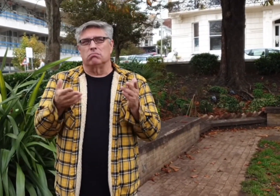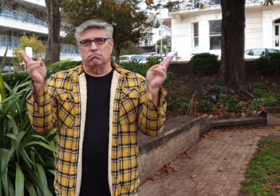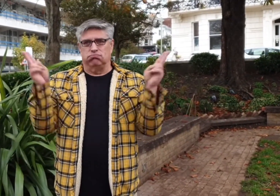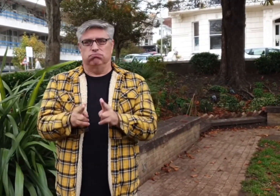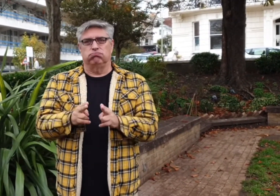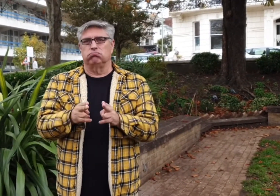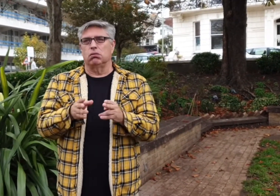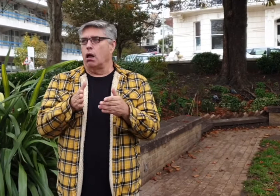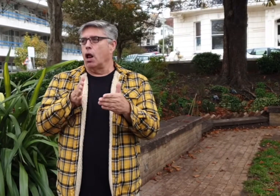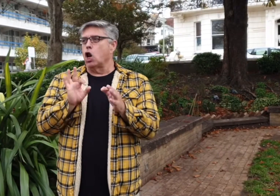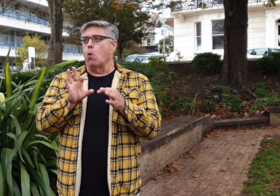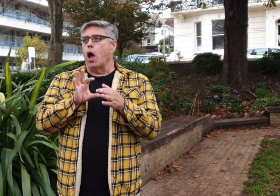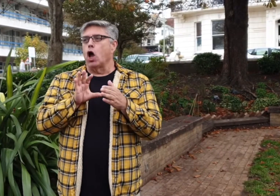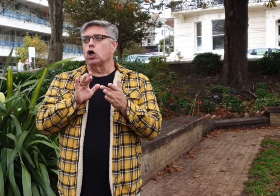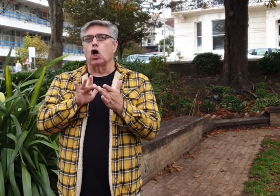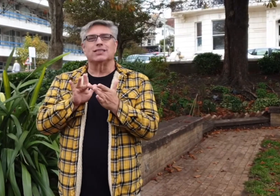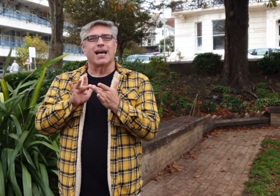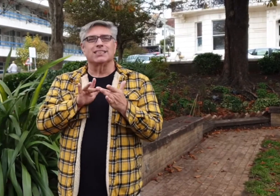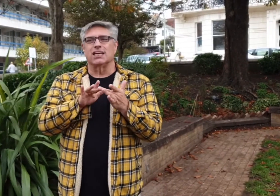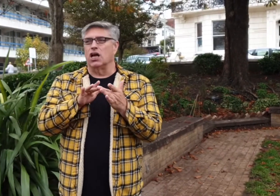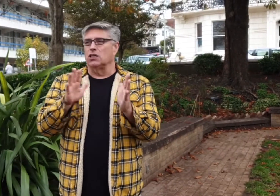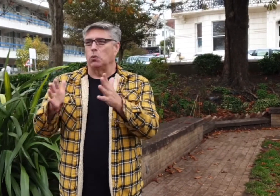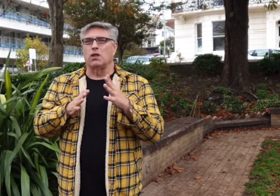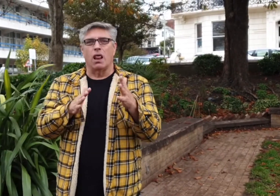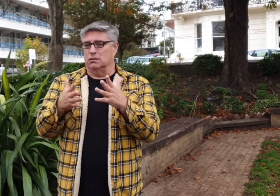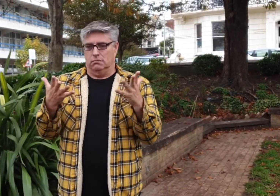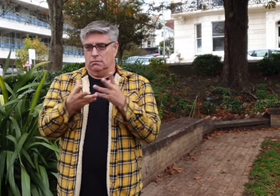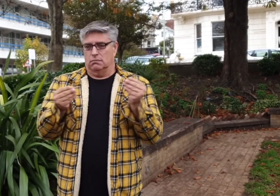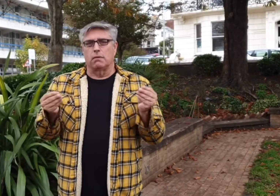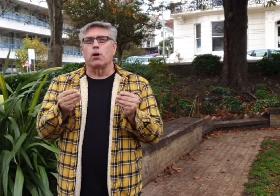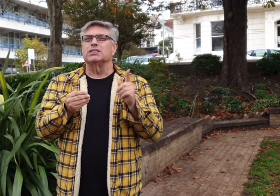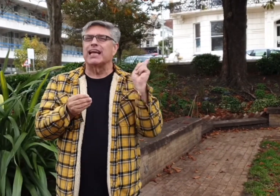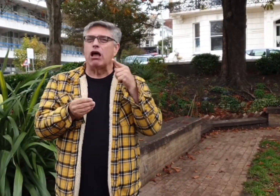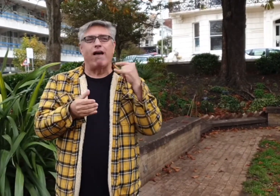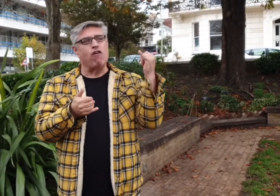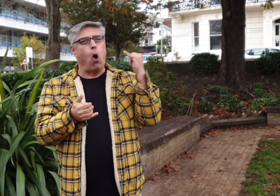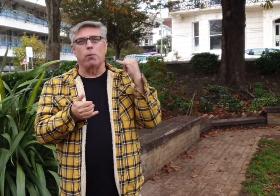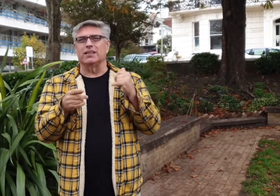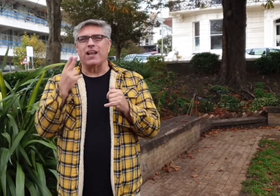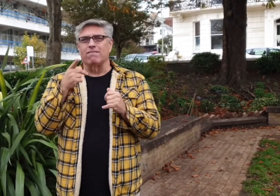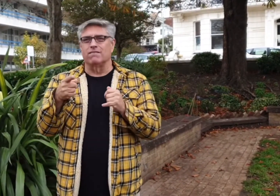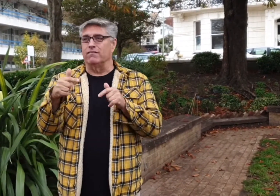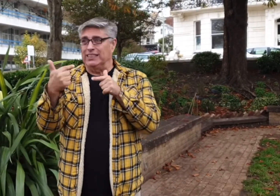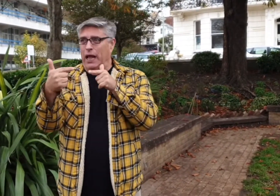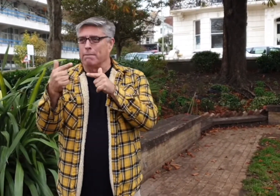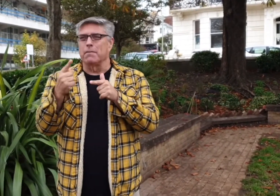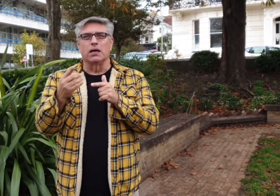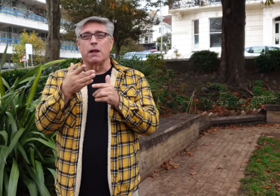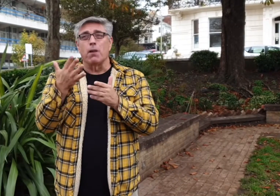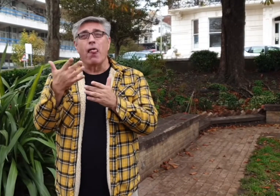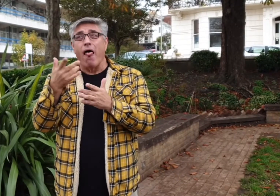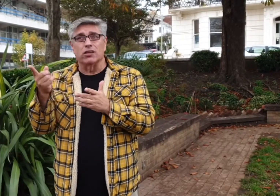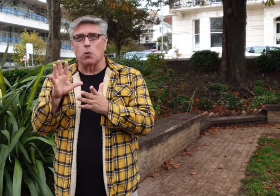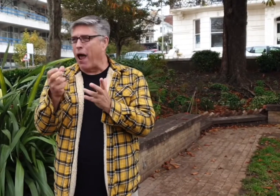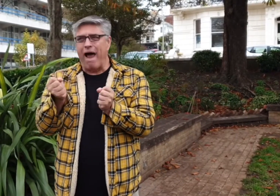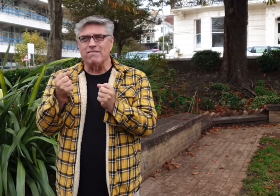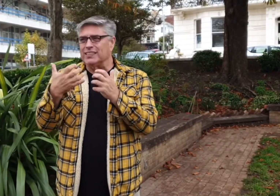that happens a lot less at the moment. There isn't that social contact for the deaf